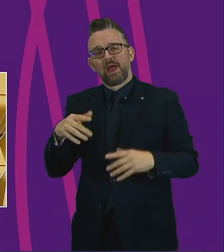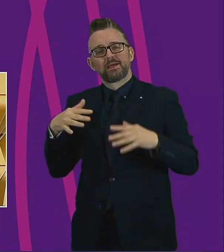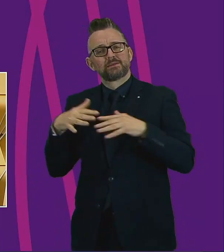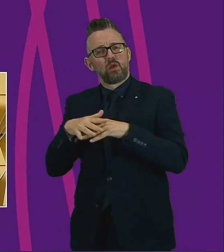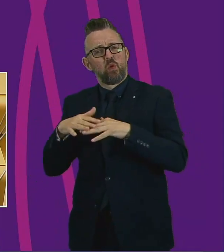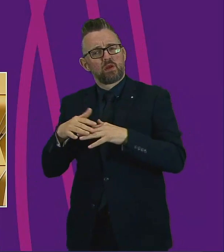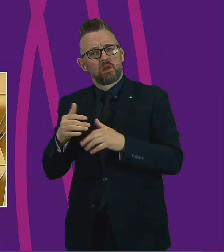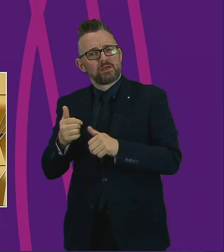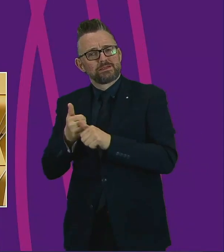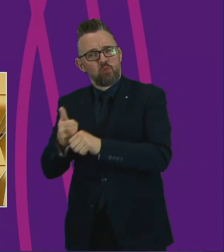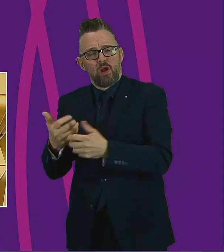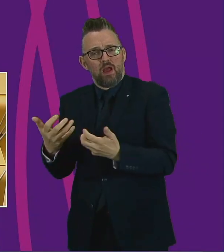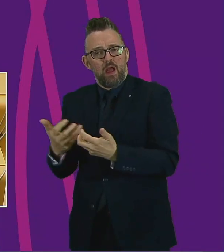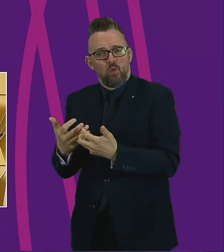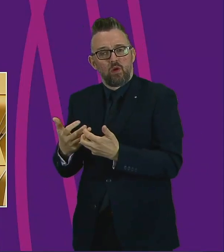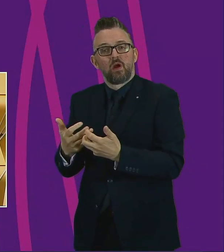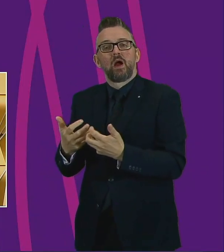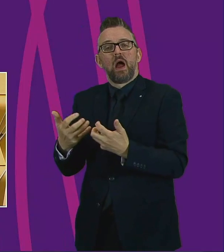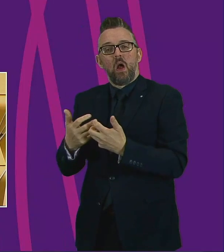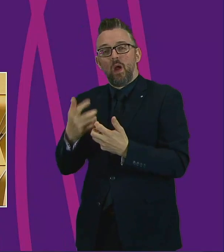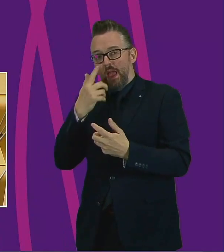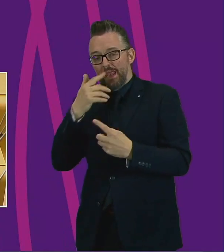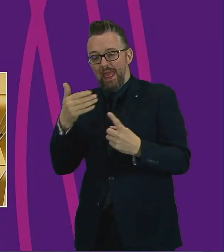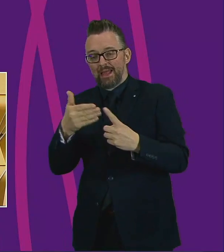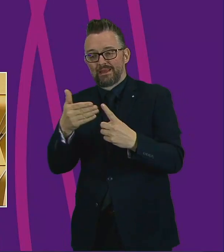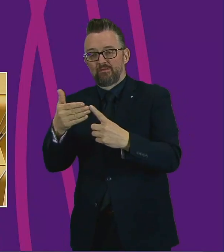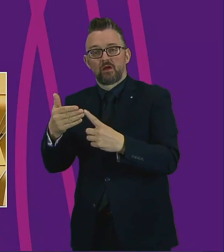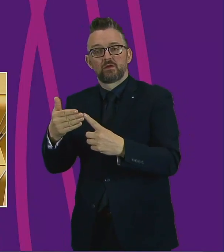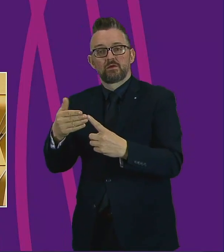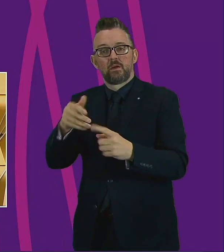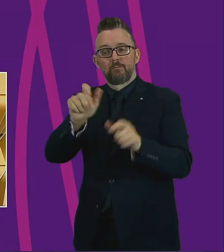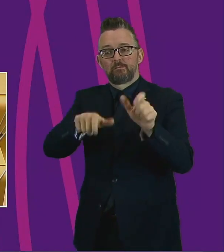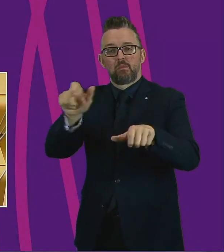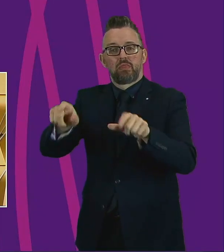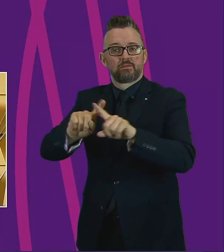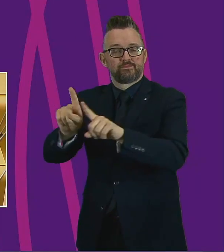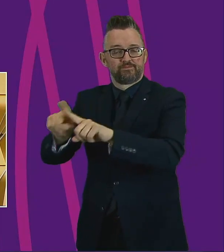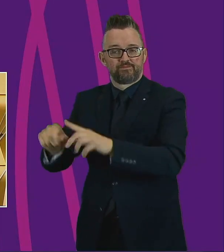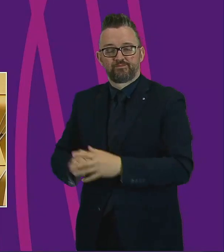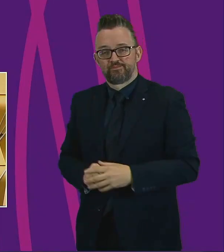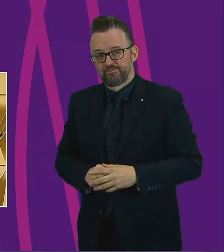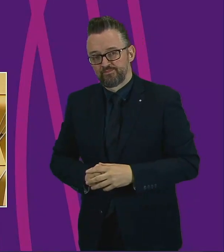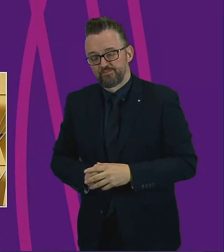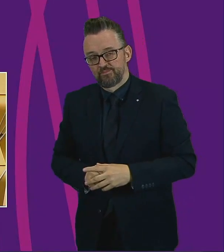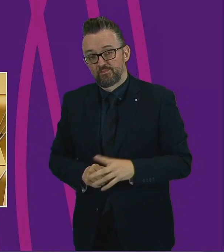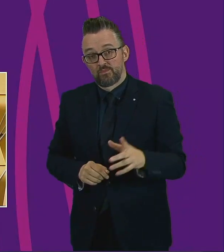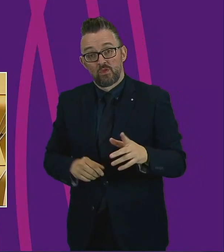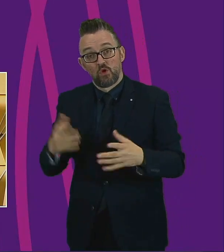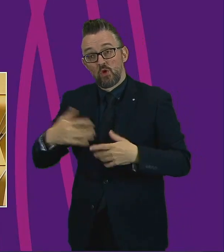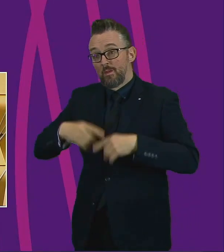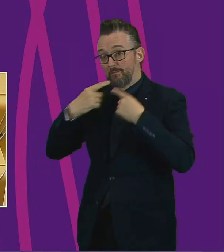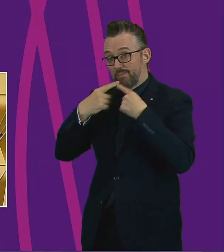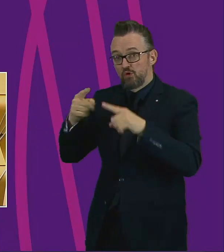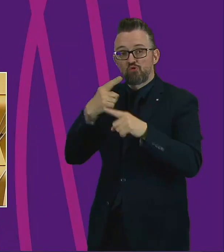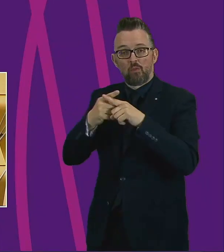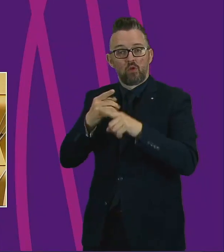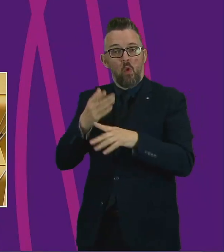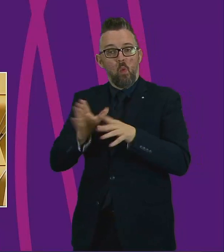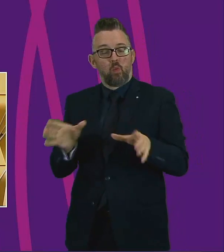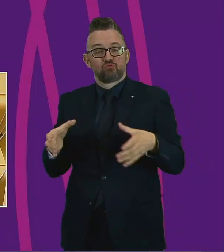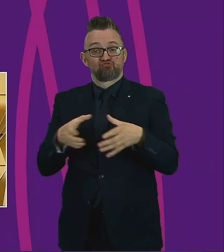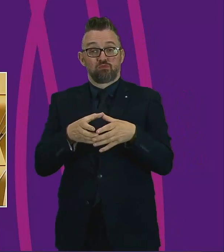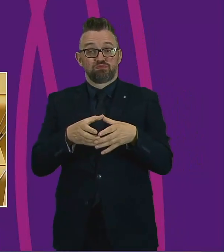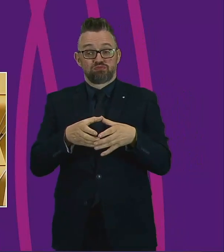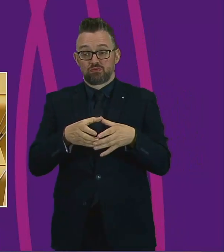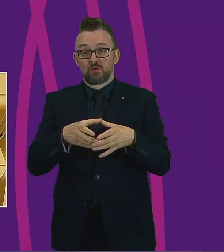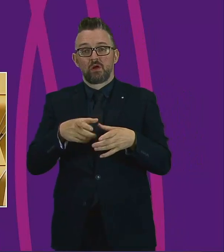given and then how can we further identify other individuals? I welcome the fact that today we've had the announcement of a working group to look at the impact of